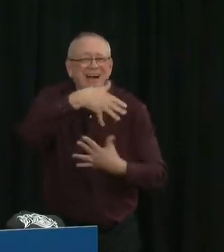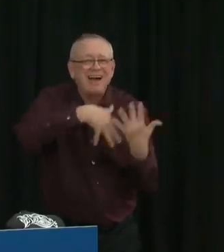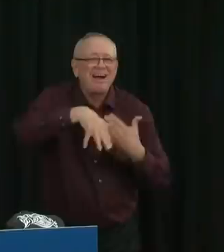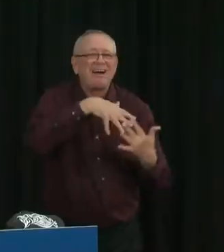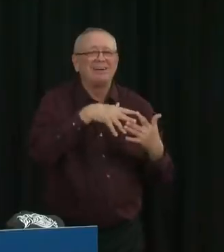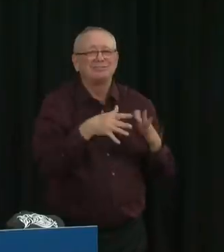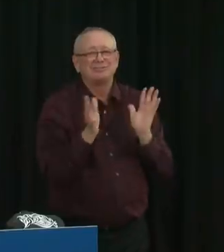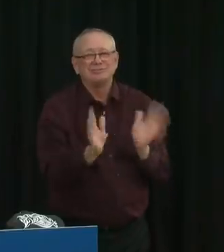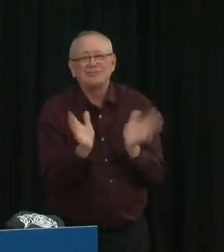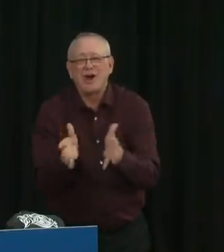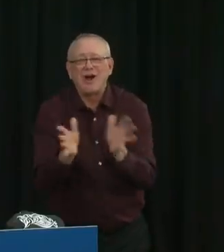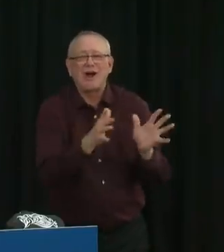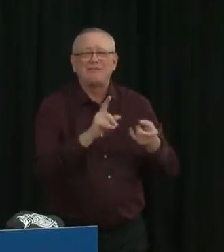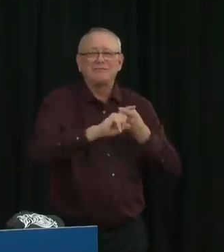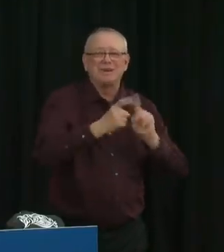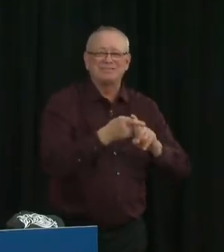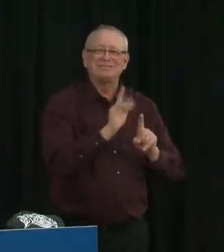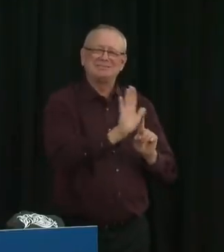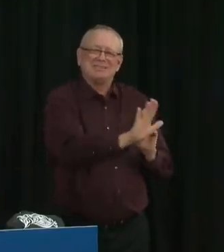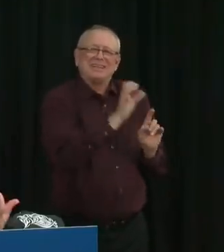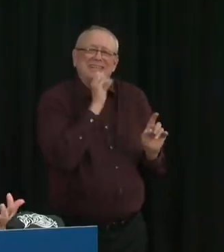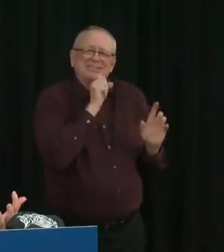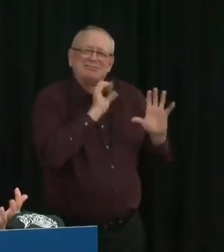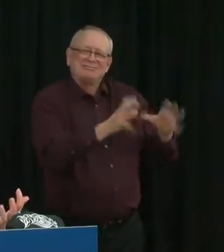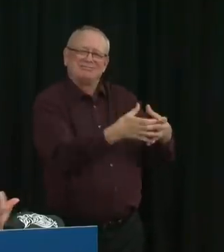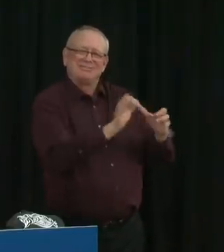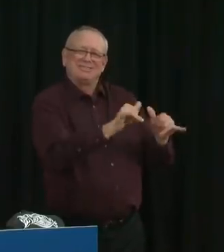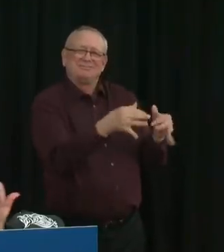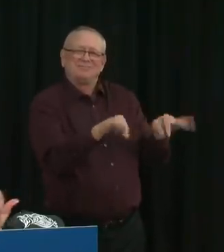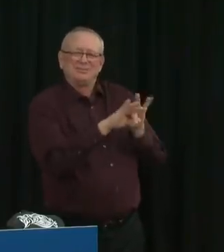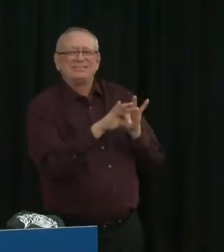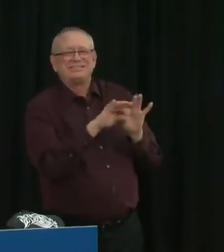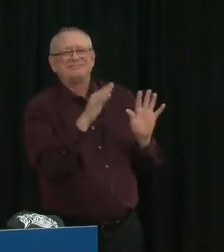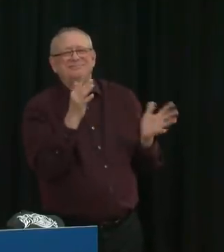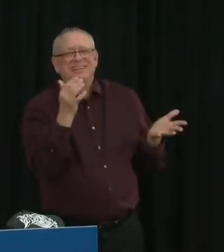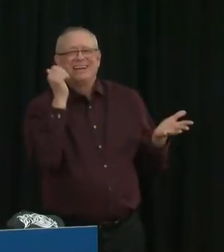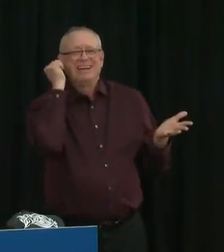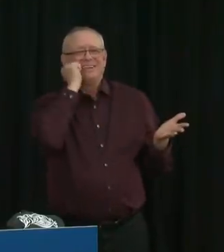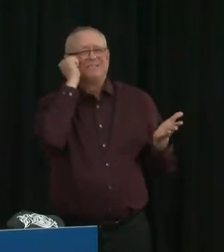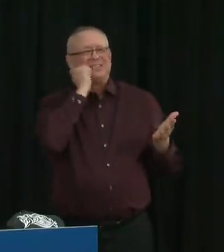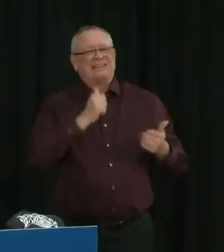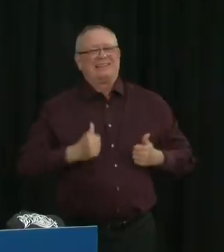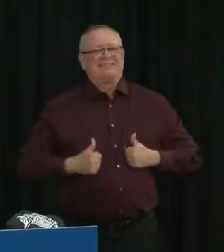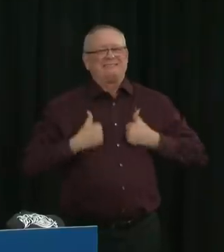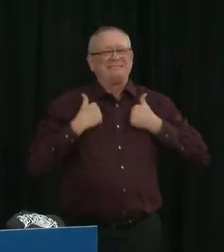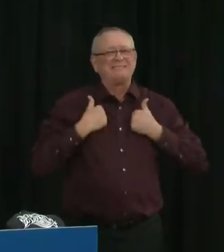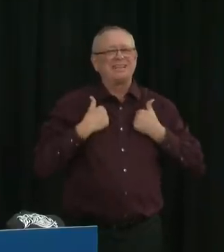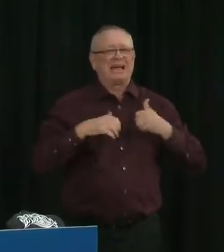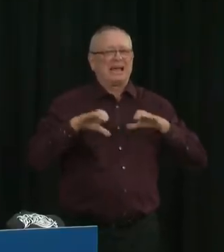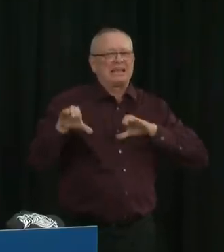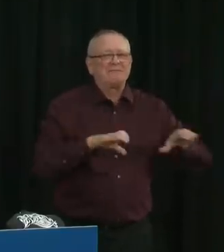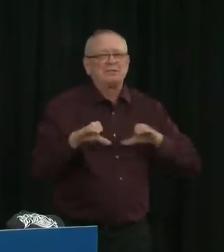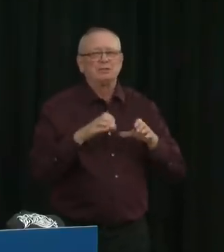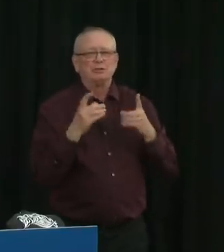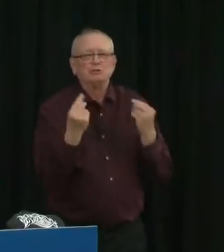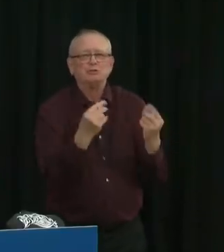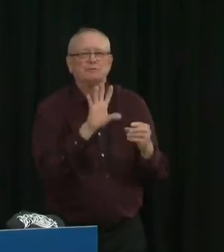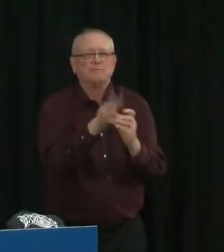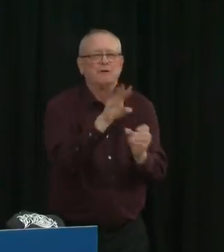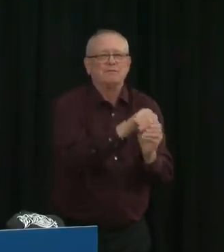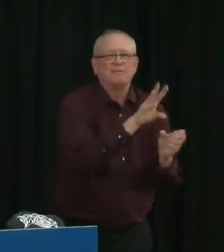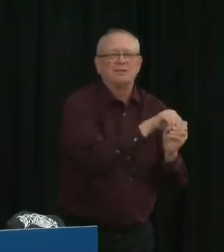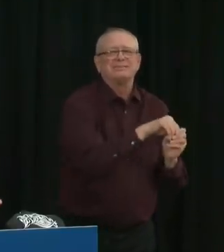a really critical part of an active, supportive social environment. And so we're wanting to make sure that